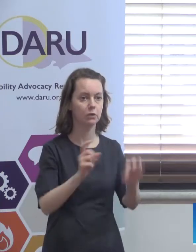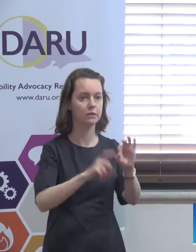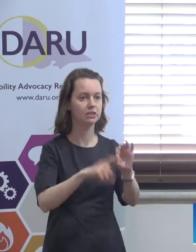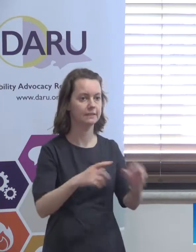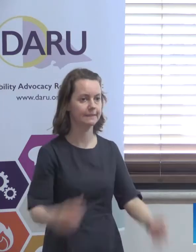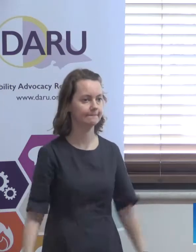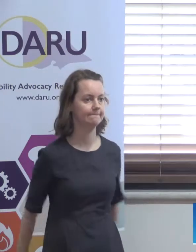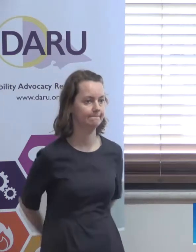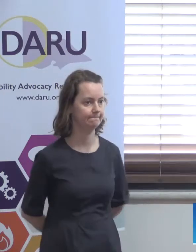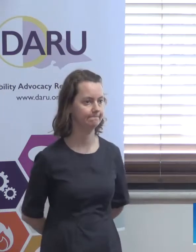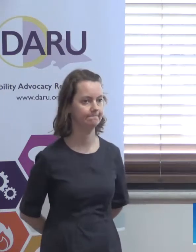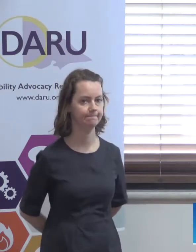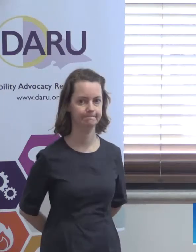questions?